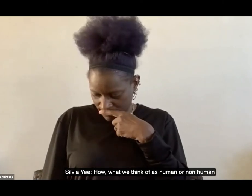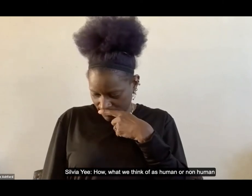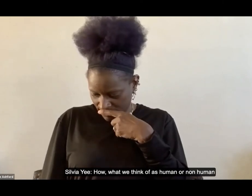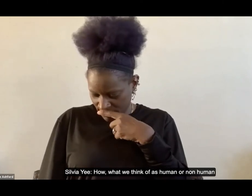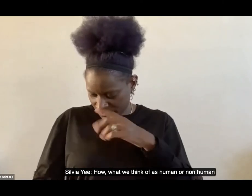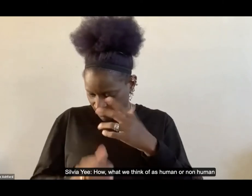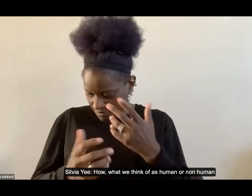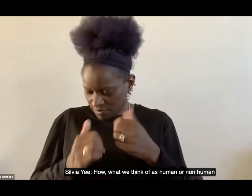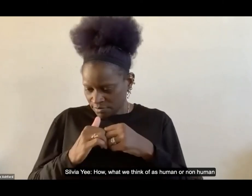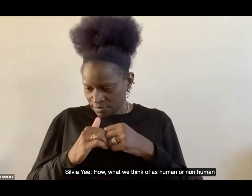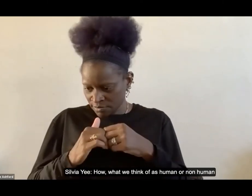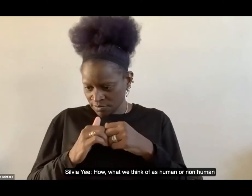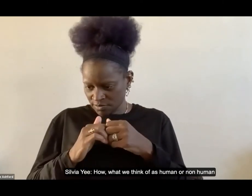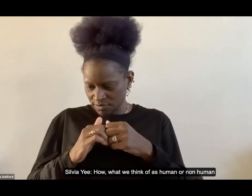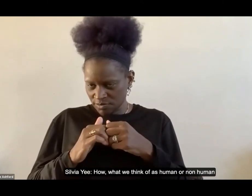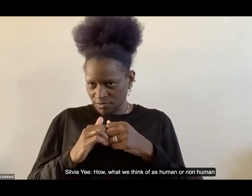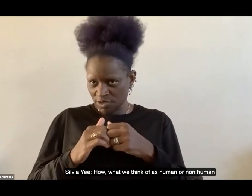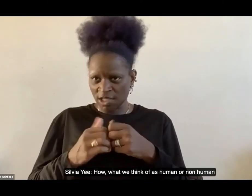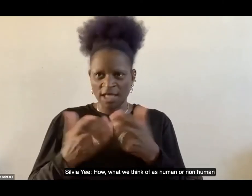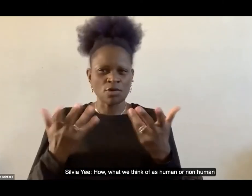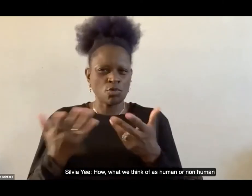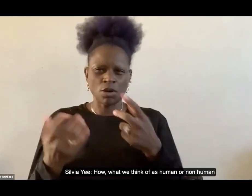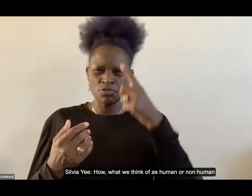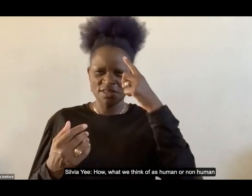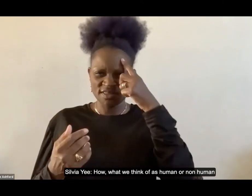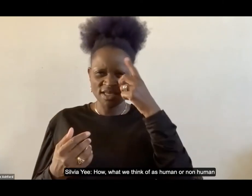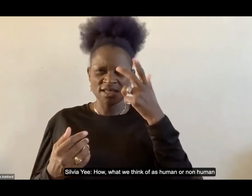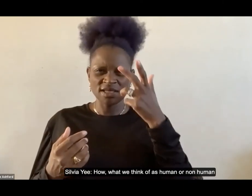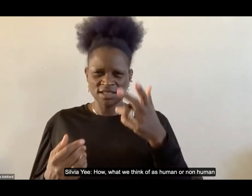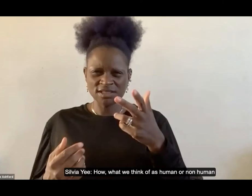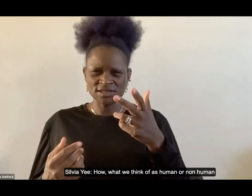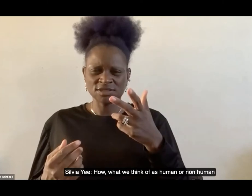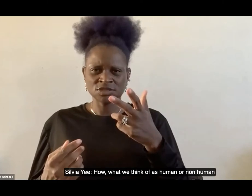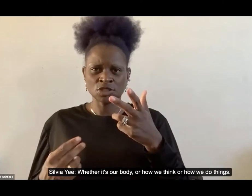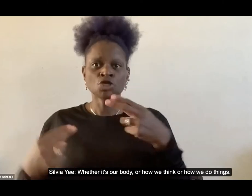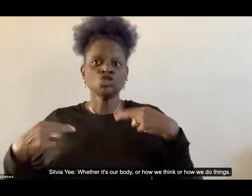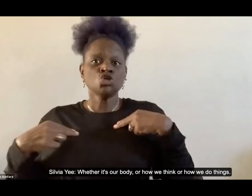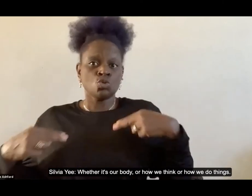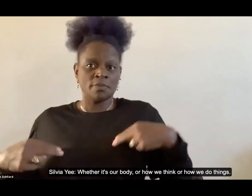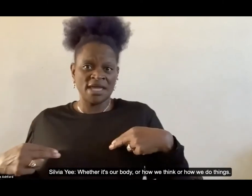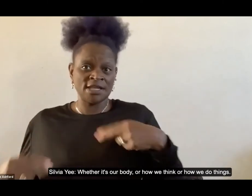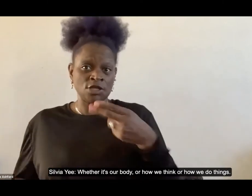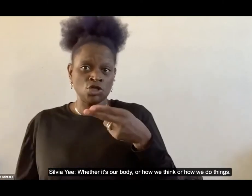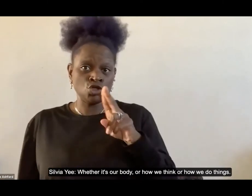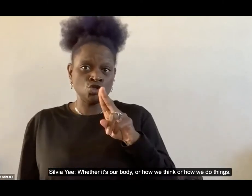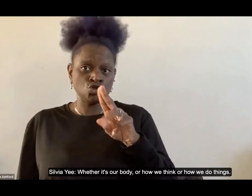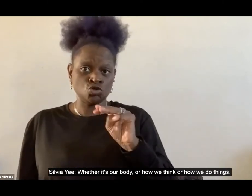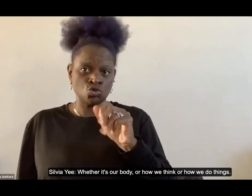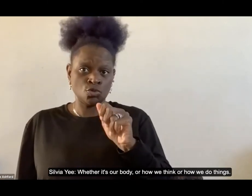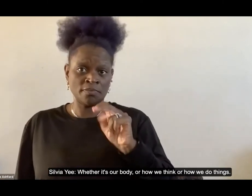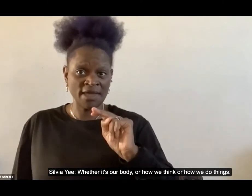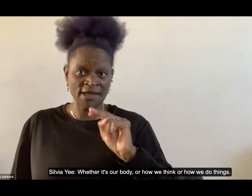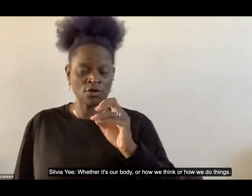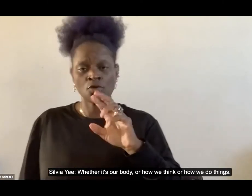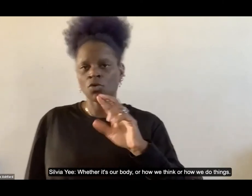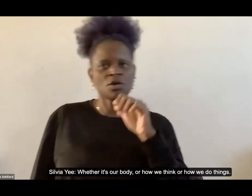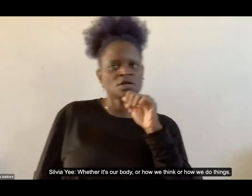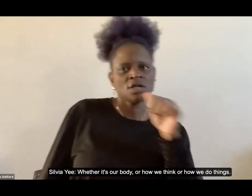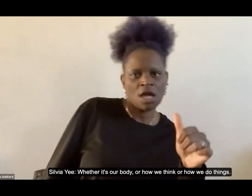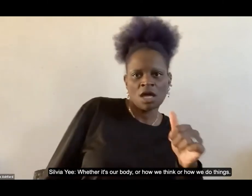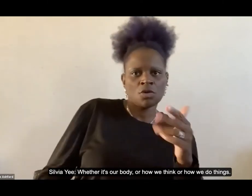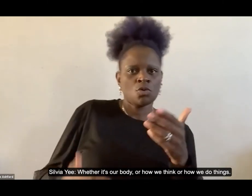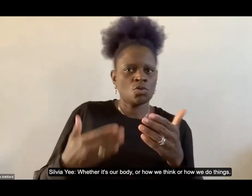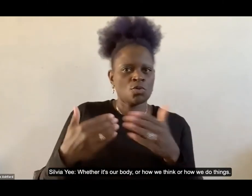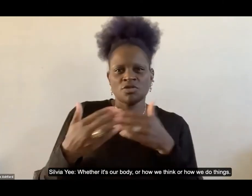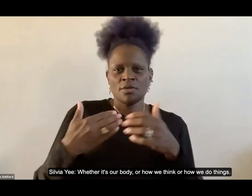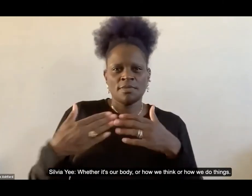how what we think of as human or not human whether it's our body or how we think or how we